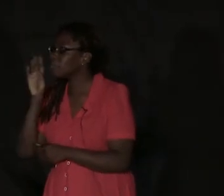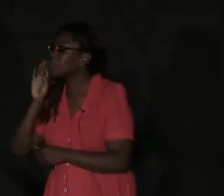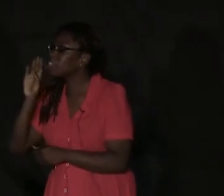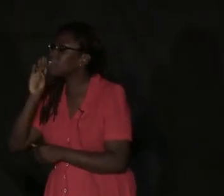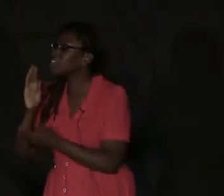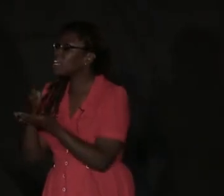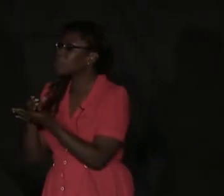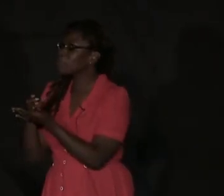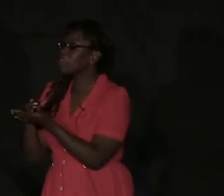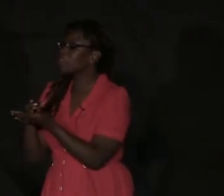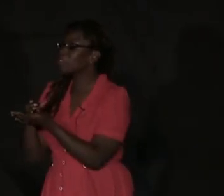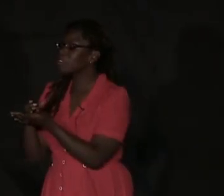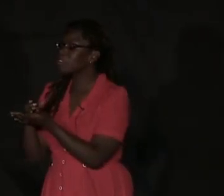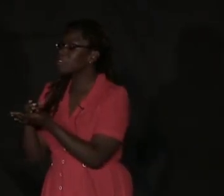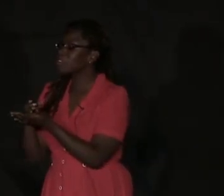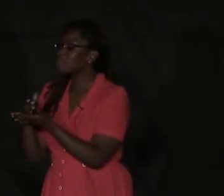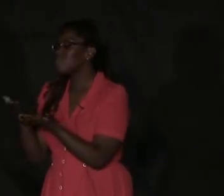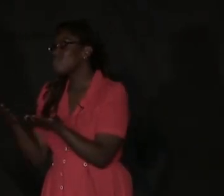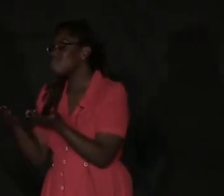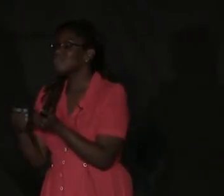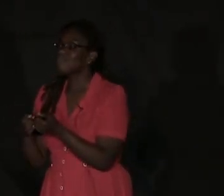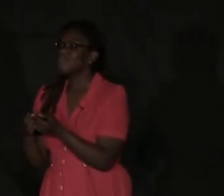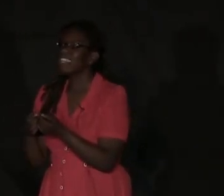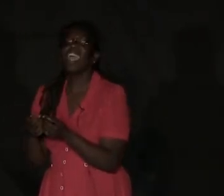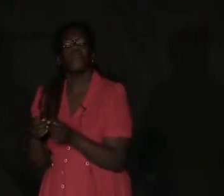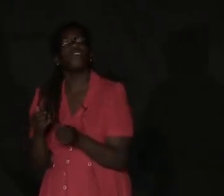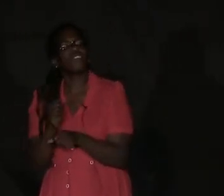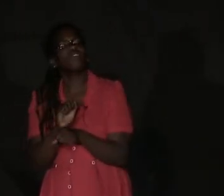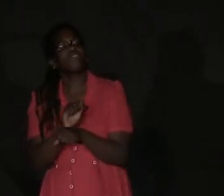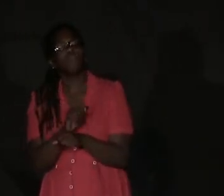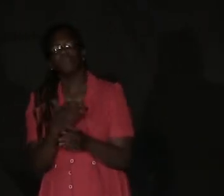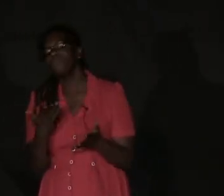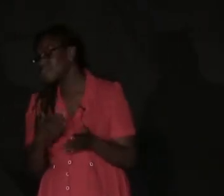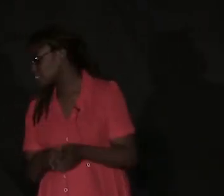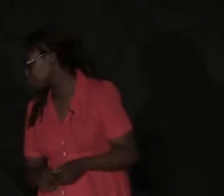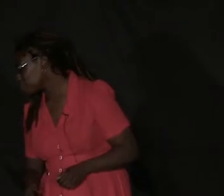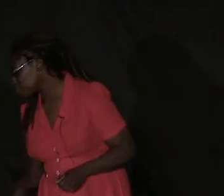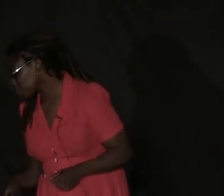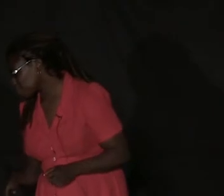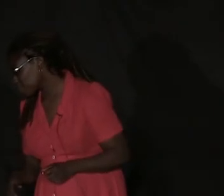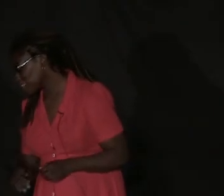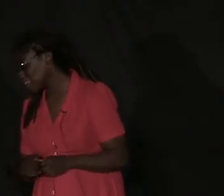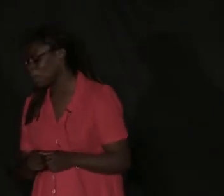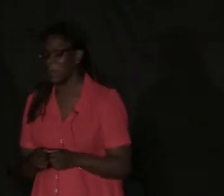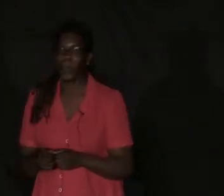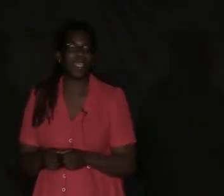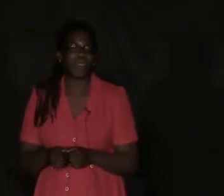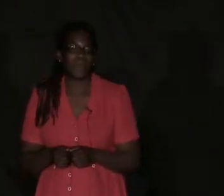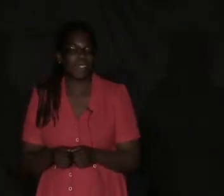the beer cup. Kind of works. All gets worse.